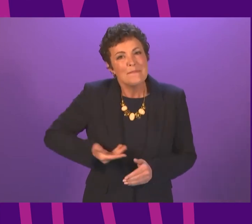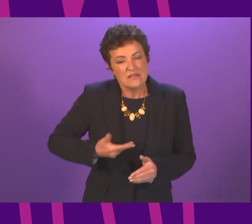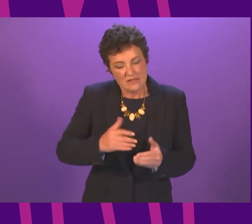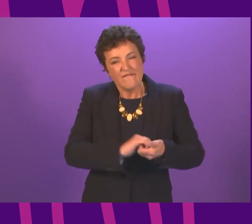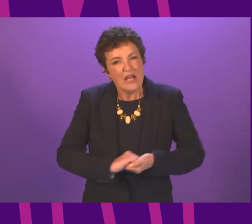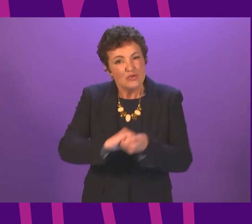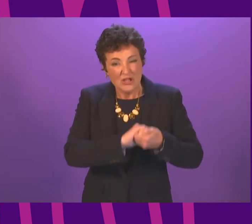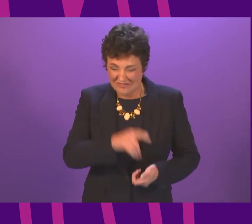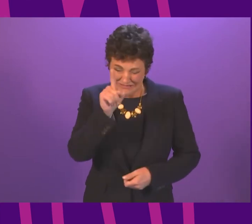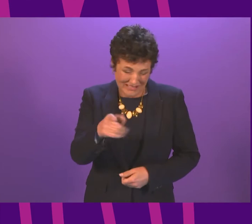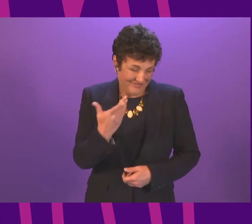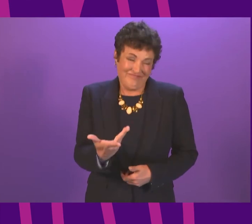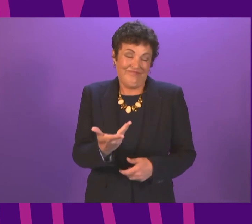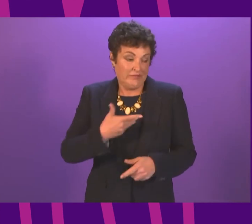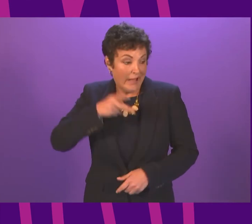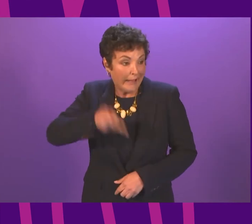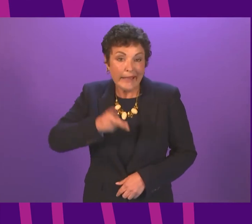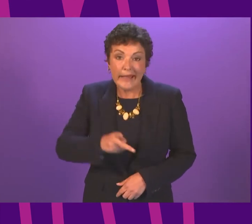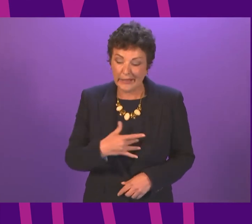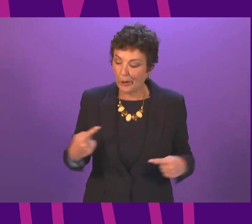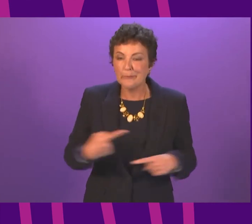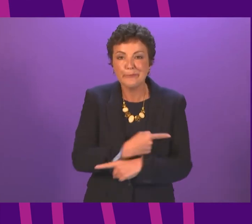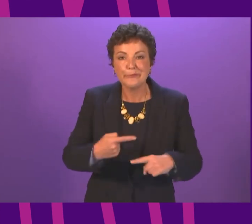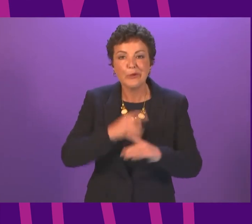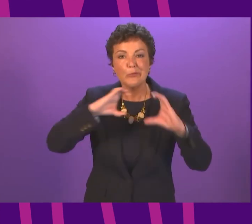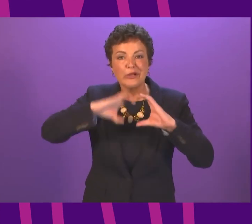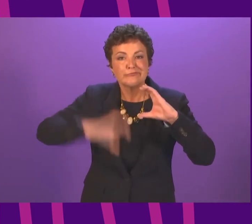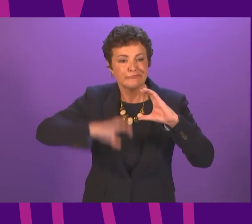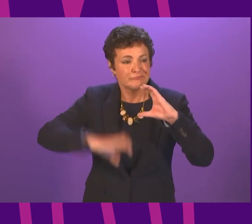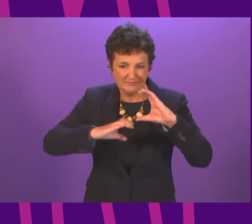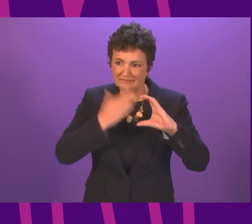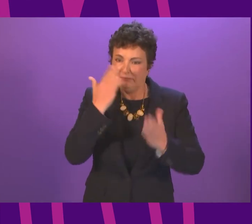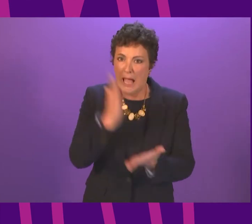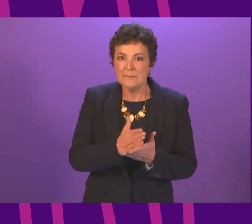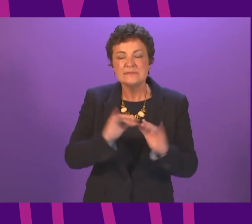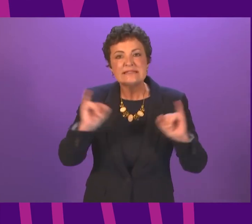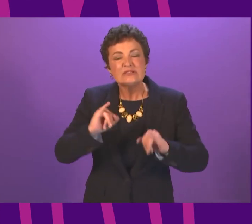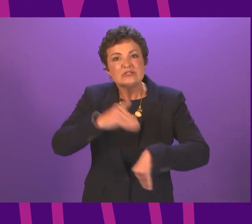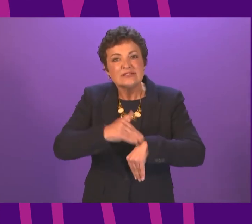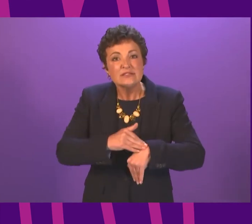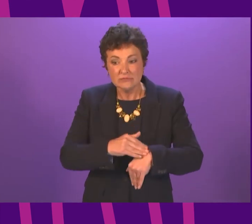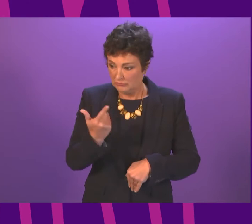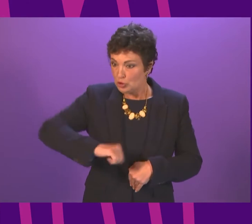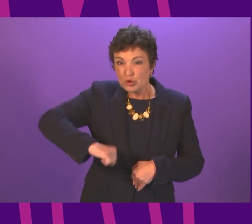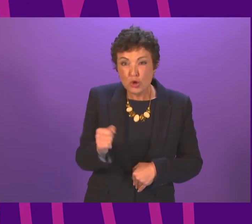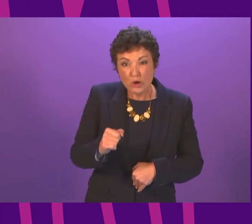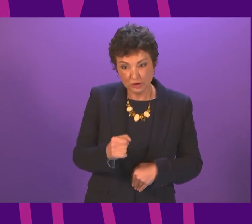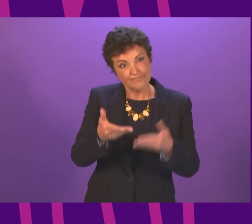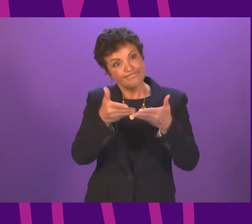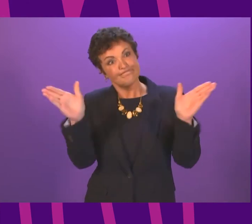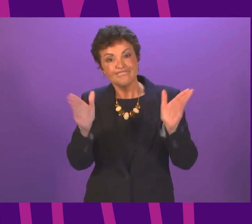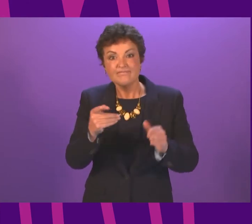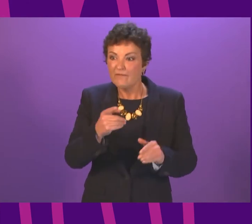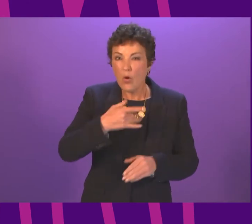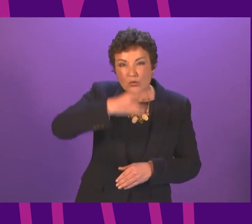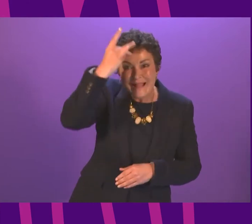in the line of miscommunications around unlocking that have had serious consequences. The Scottish Hospitality Group are now warning more businesses will go